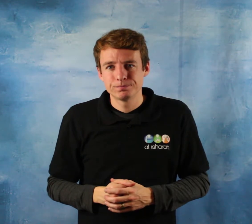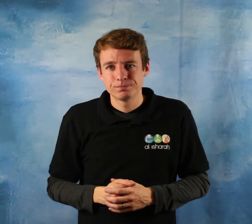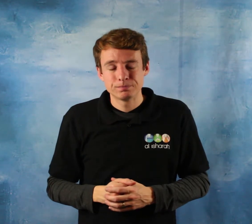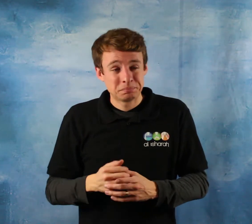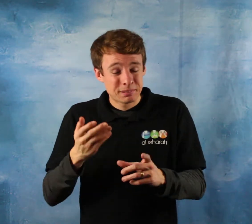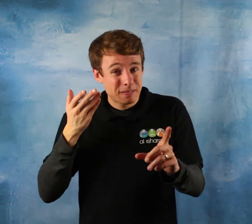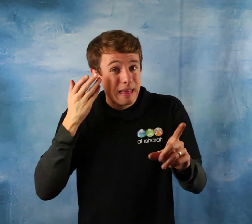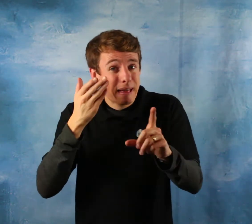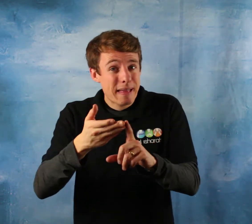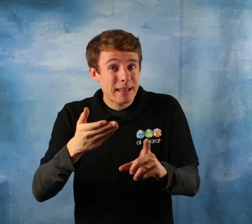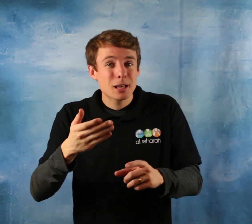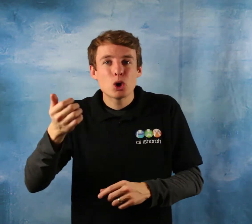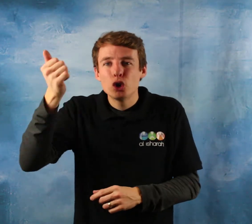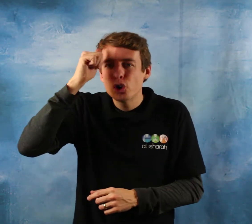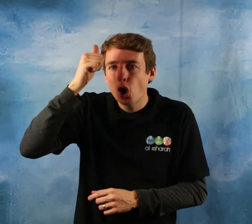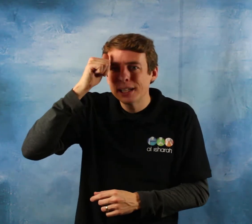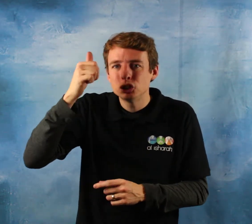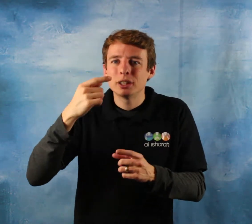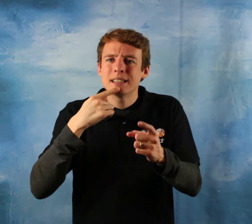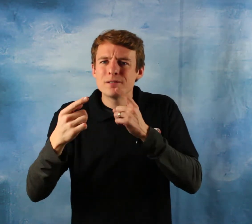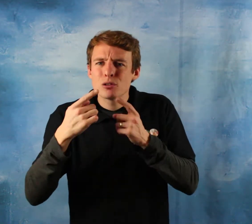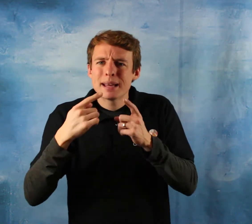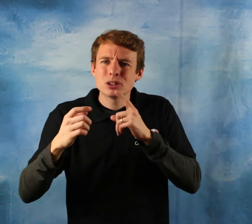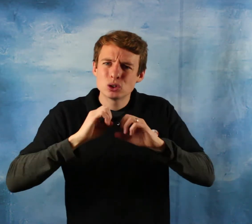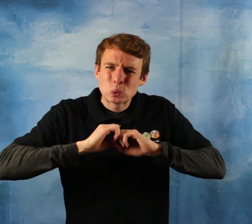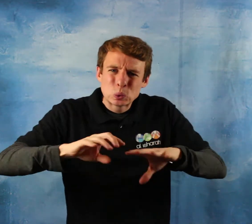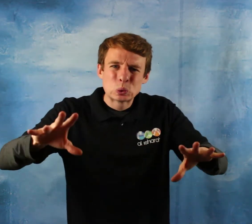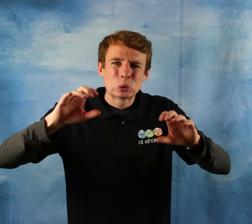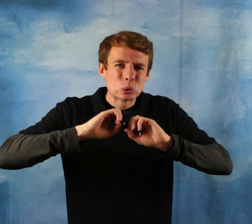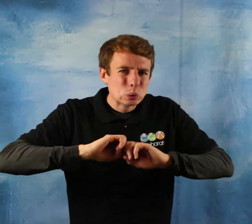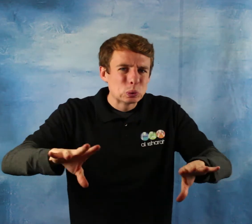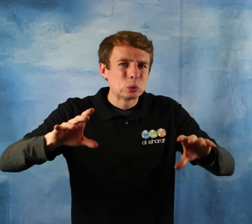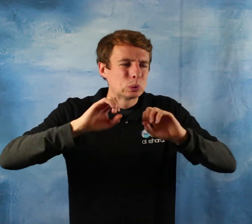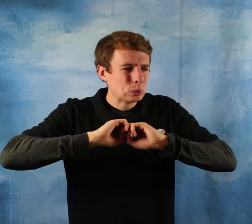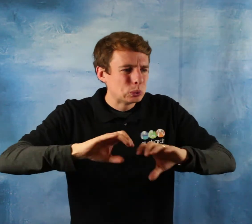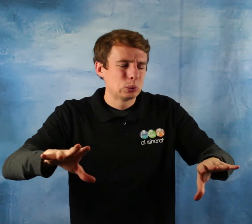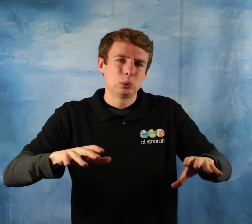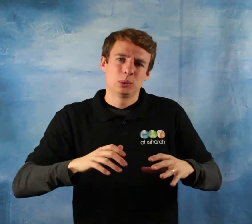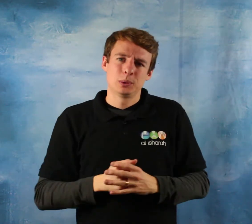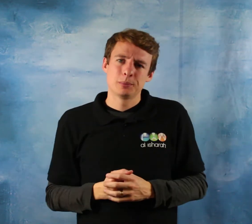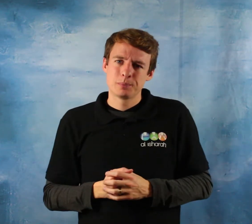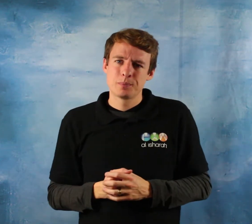that is based on sound interpretation of divine and prophetic texts by